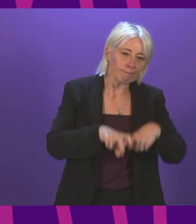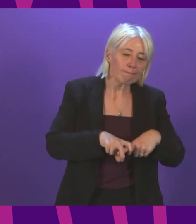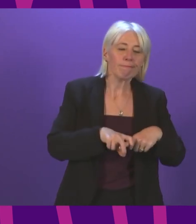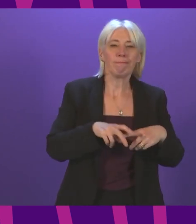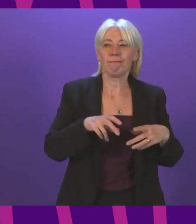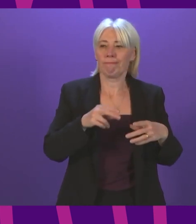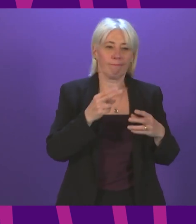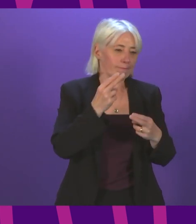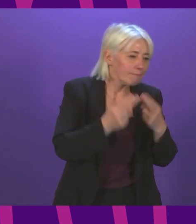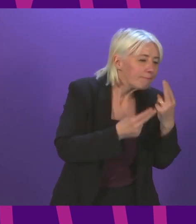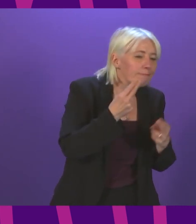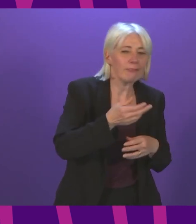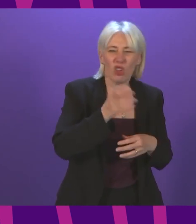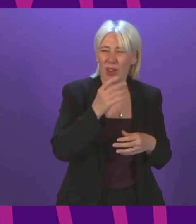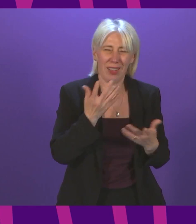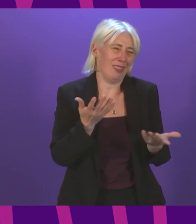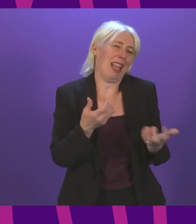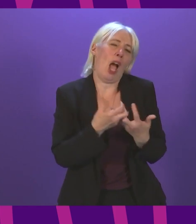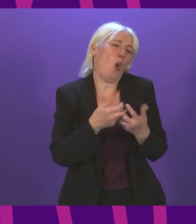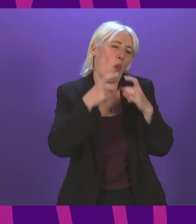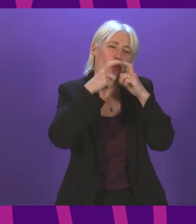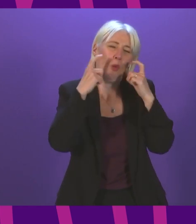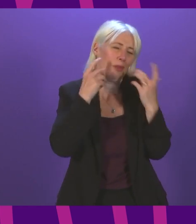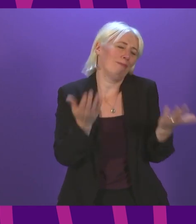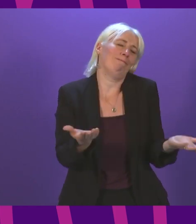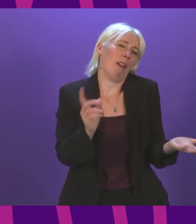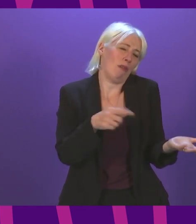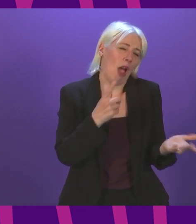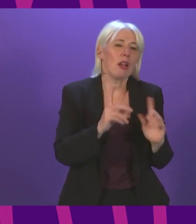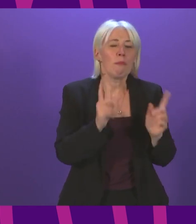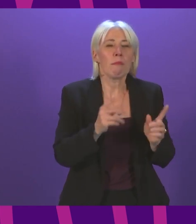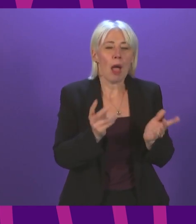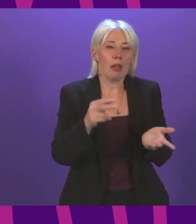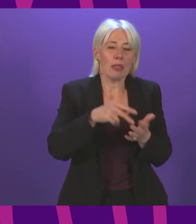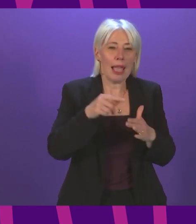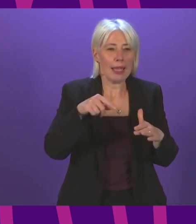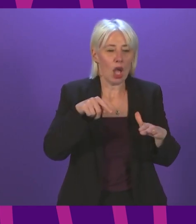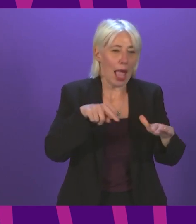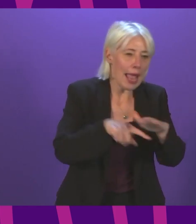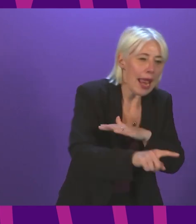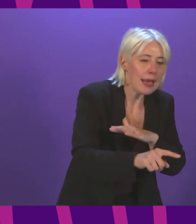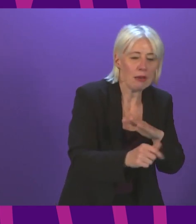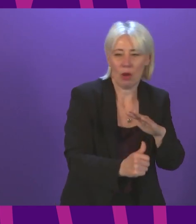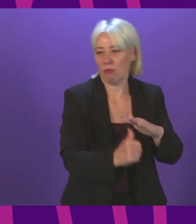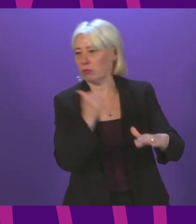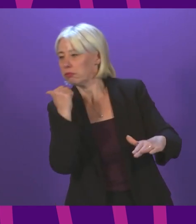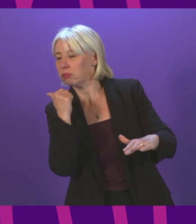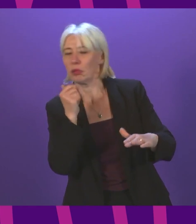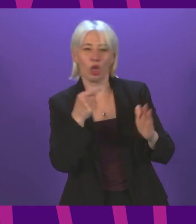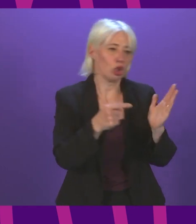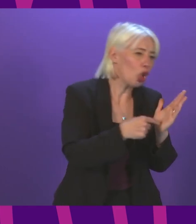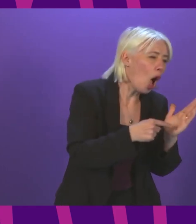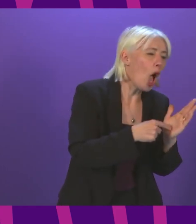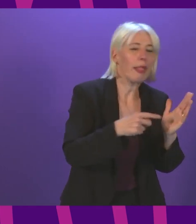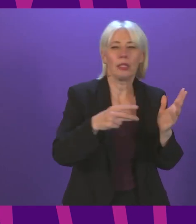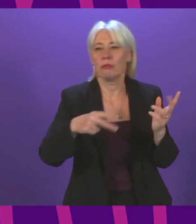hospitality premises, perhaps eating or drinking, for obvious reasons. But when they're moving around, entering or leaving, or going to the toilet, for